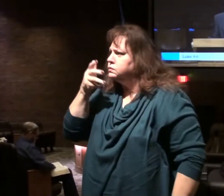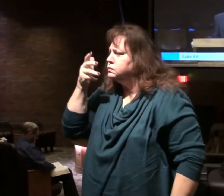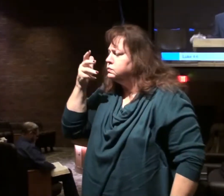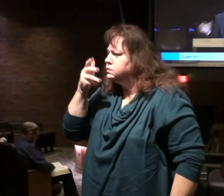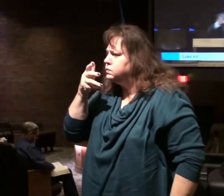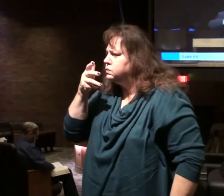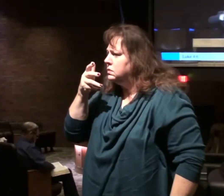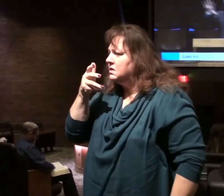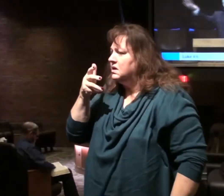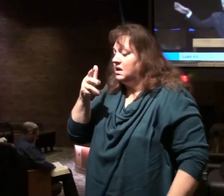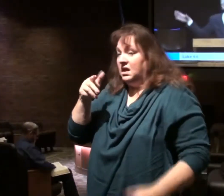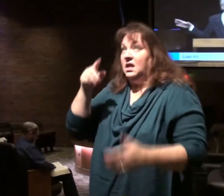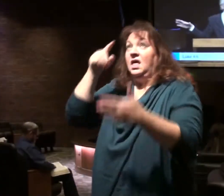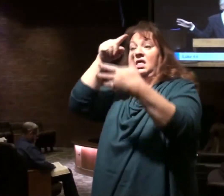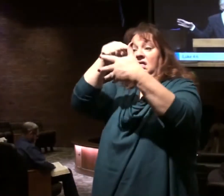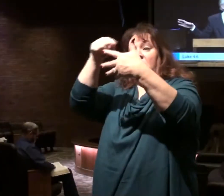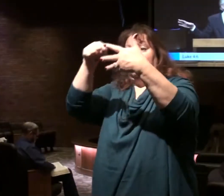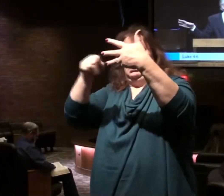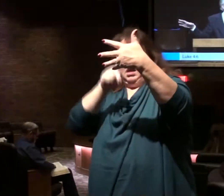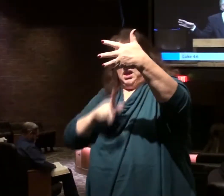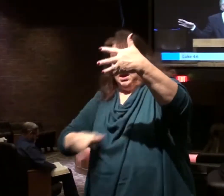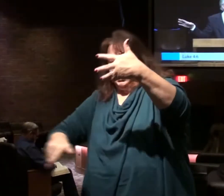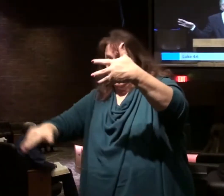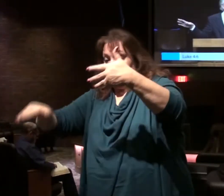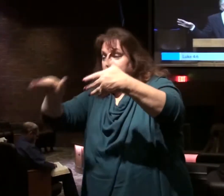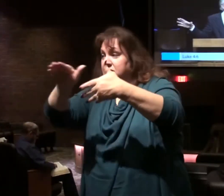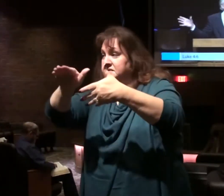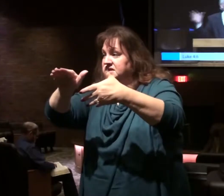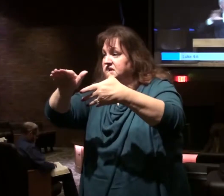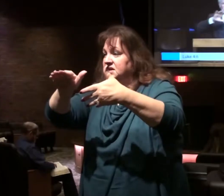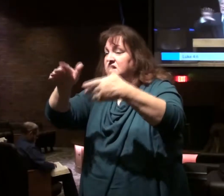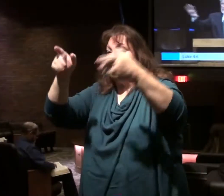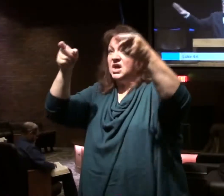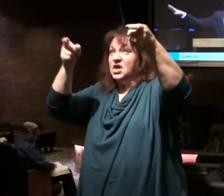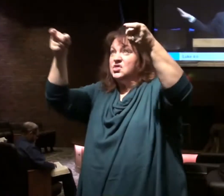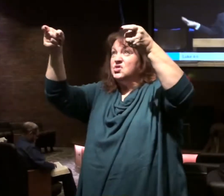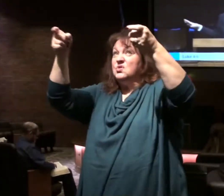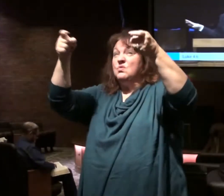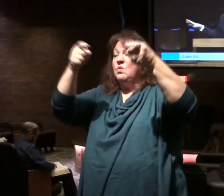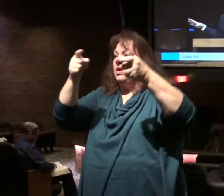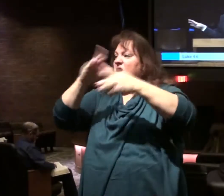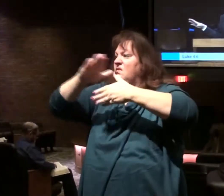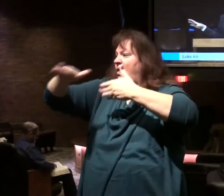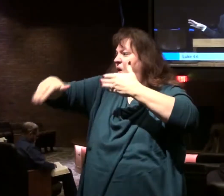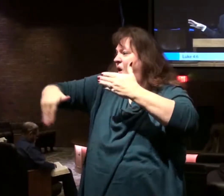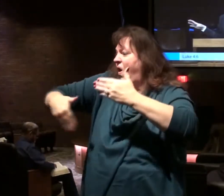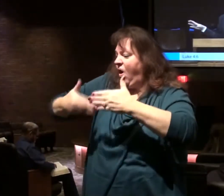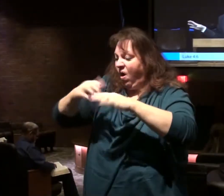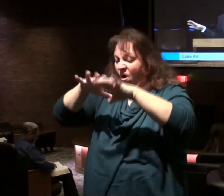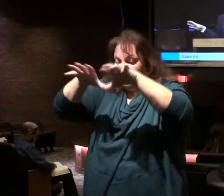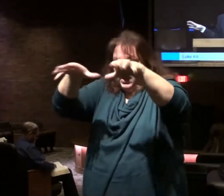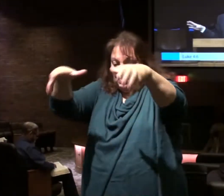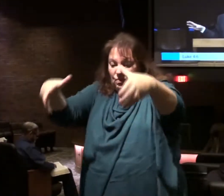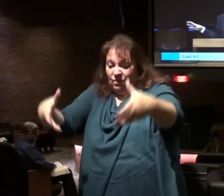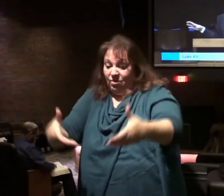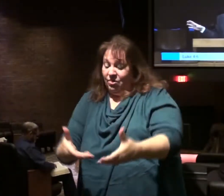He said all these kingdoms, the ruling of the nations of the earth